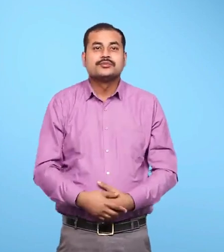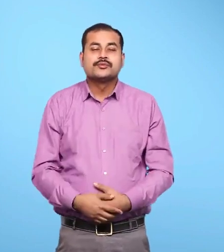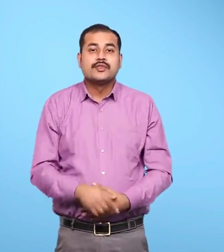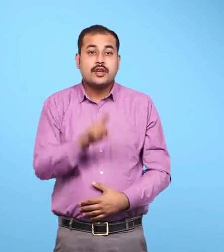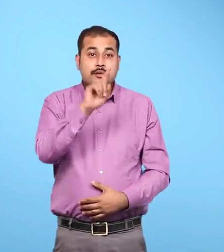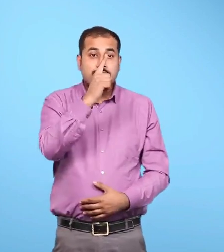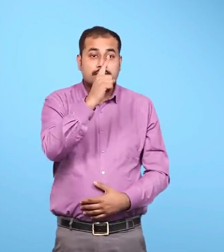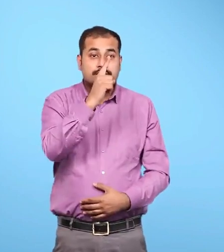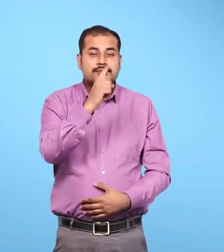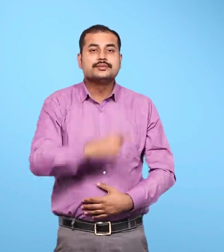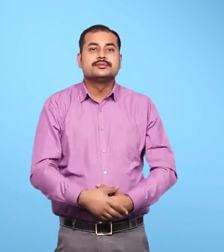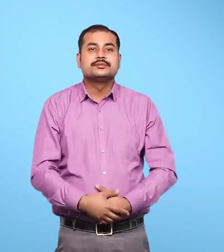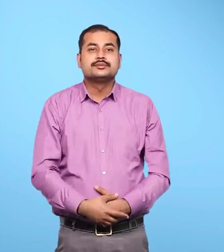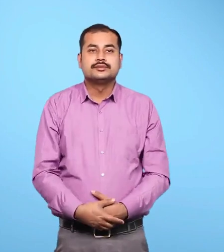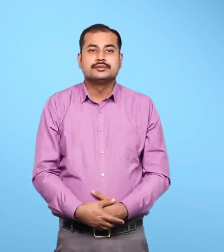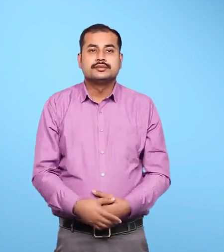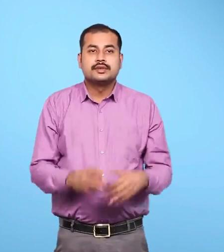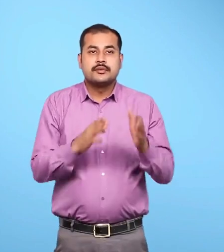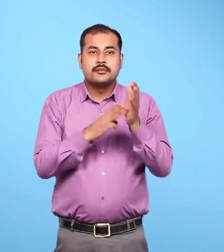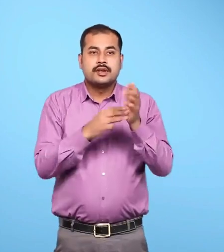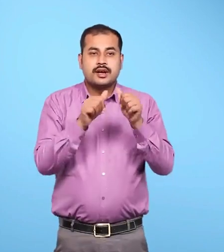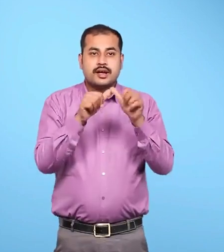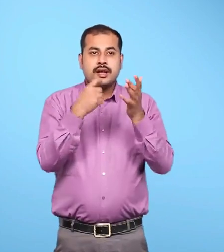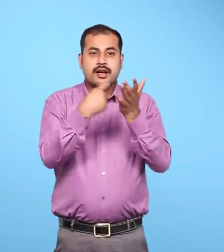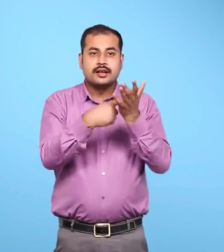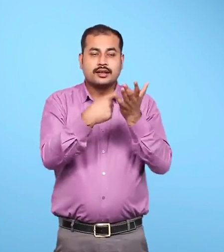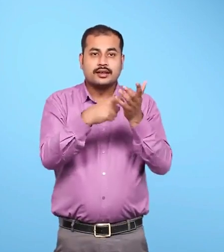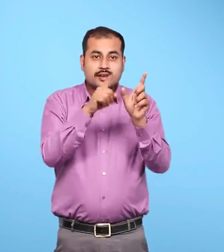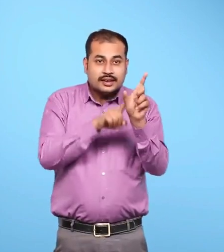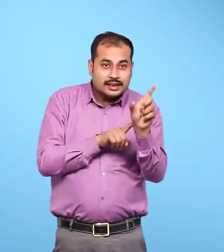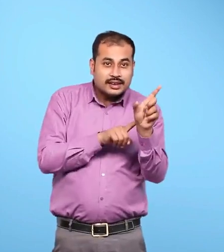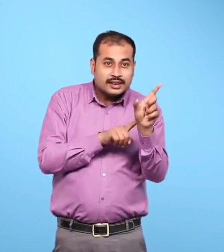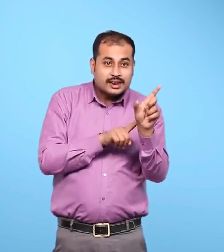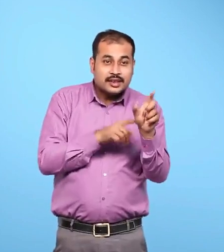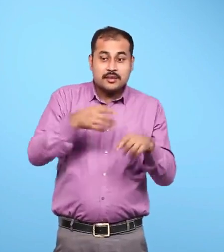1. Mary blank up the slide.